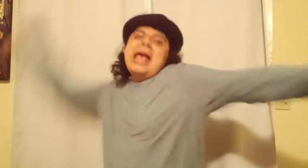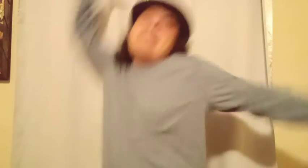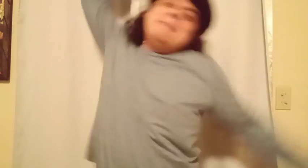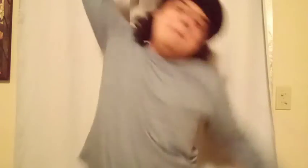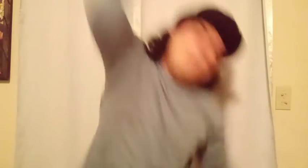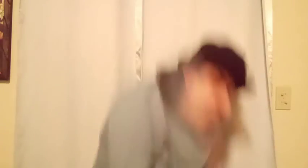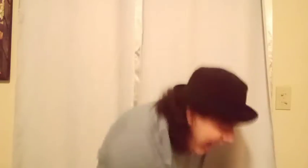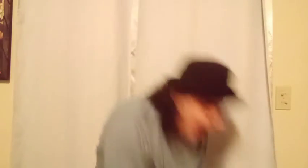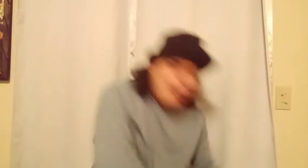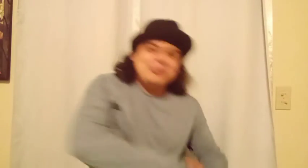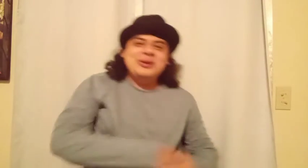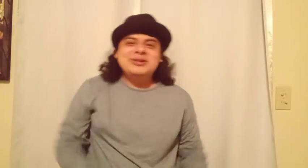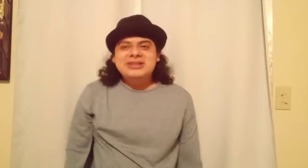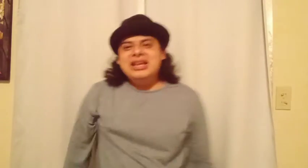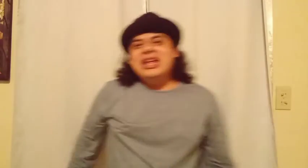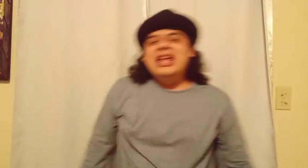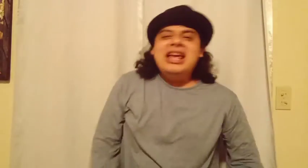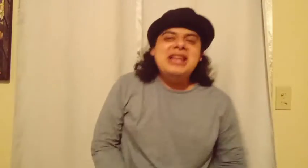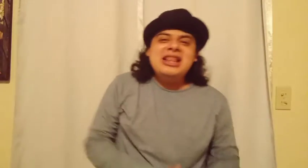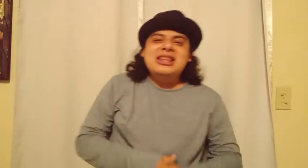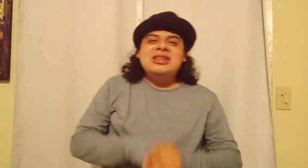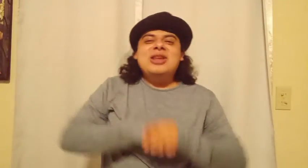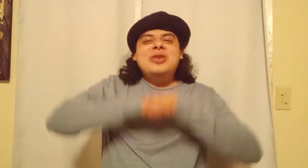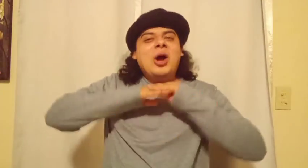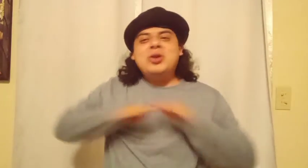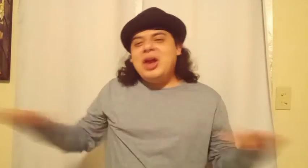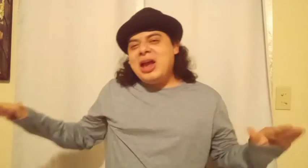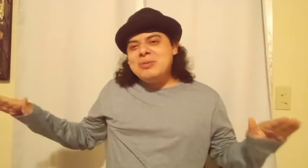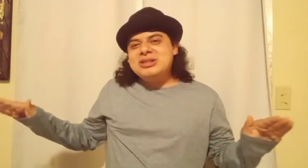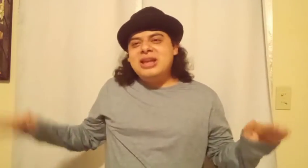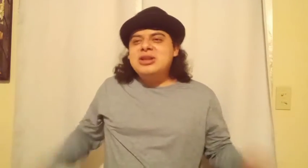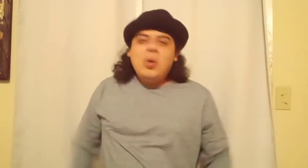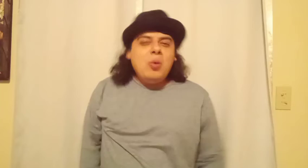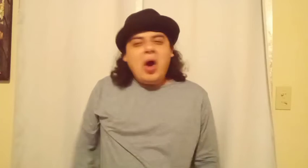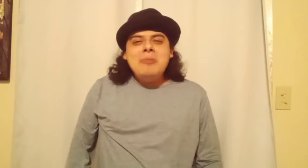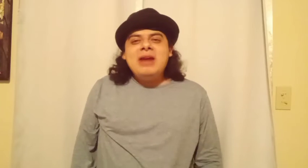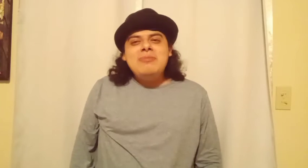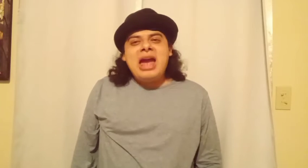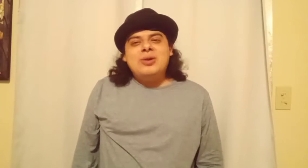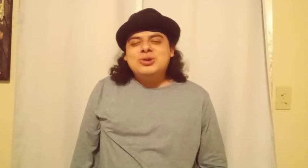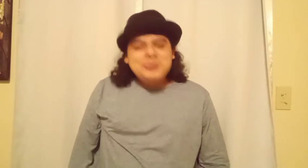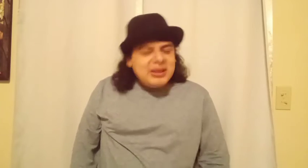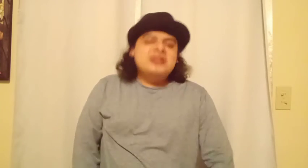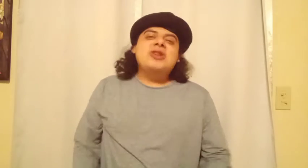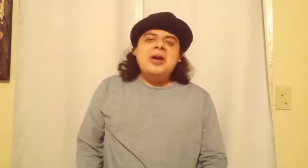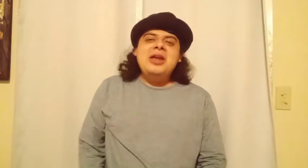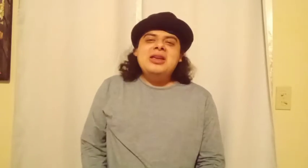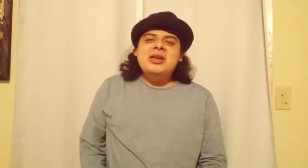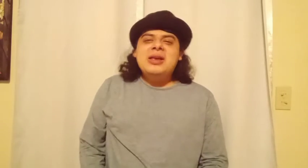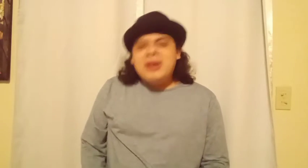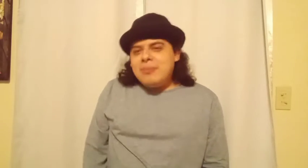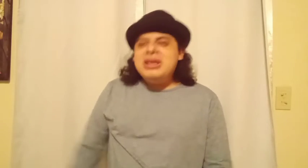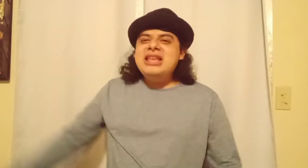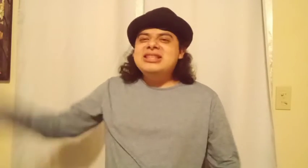And bam! And then Dr. Eggman says, where are my manners? Sonic meets